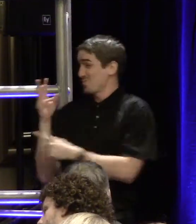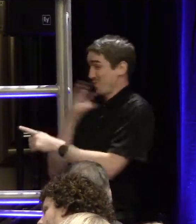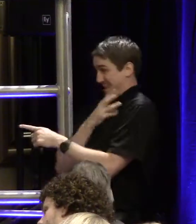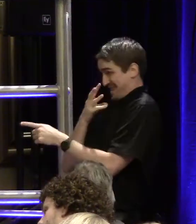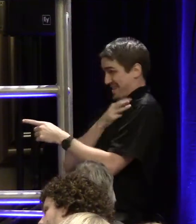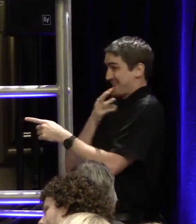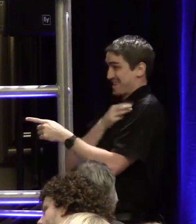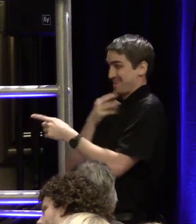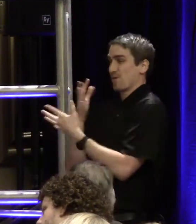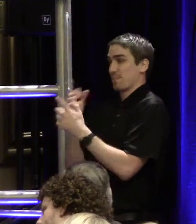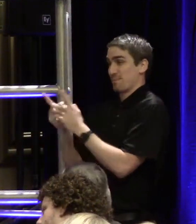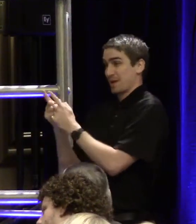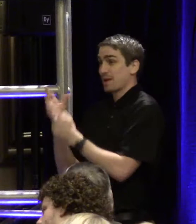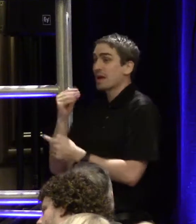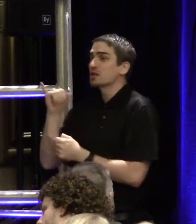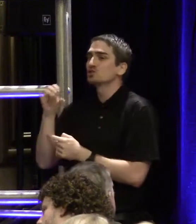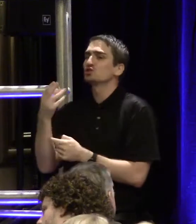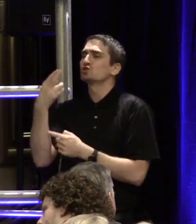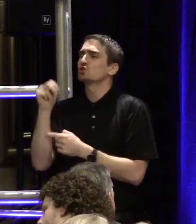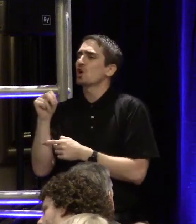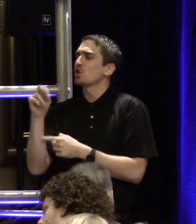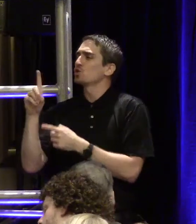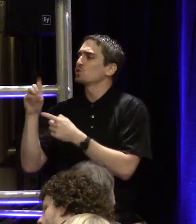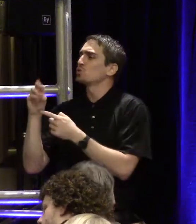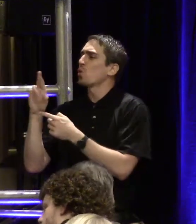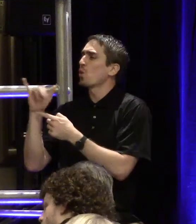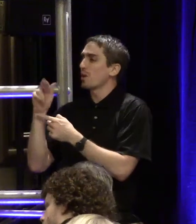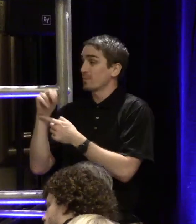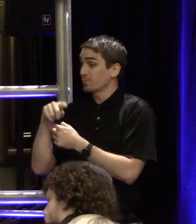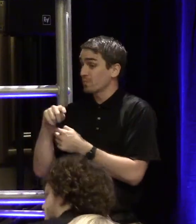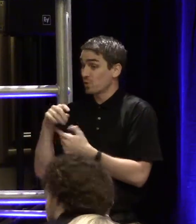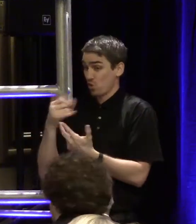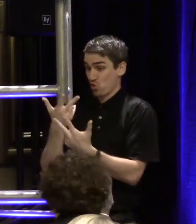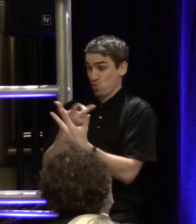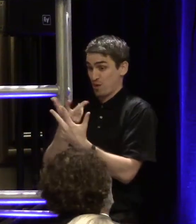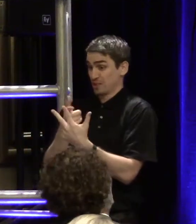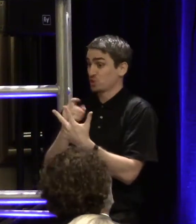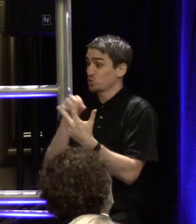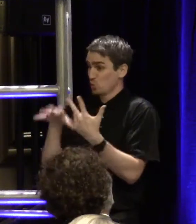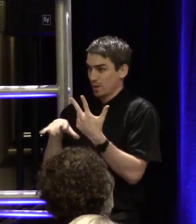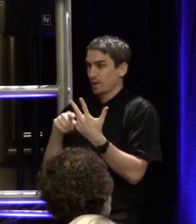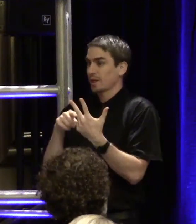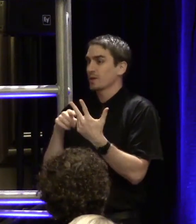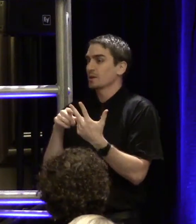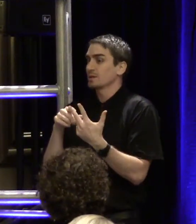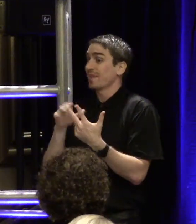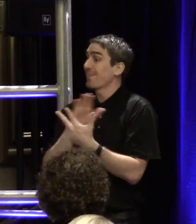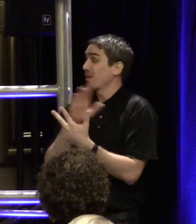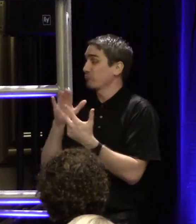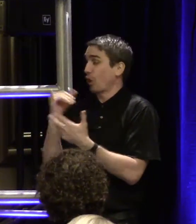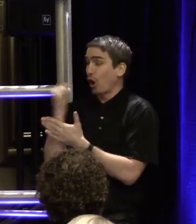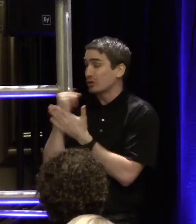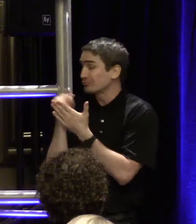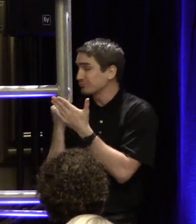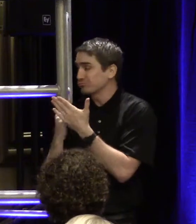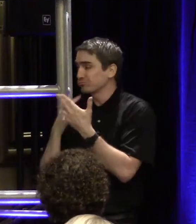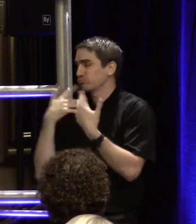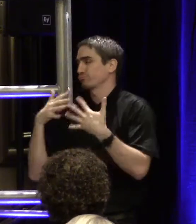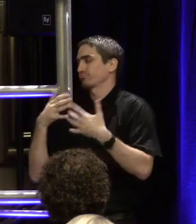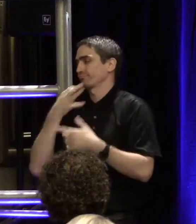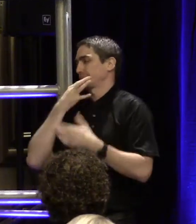and John Dorian. Those three students have harnessed their artistic talents and have created